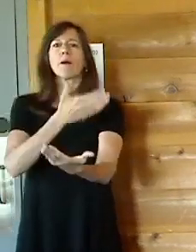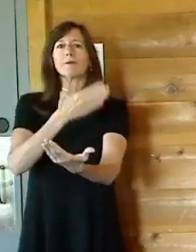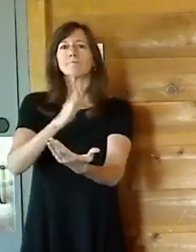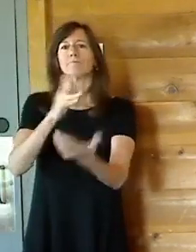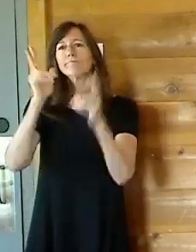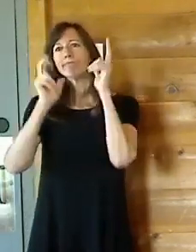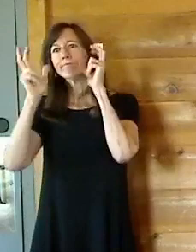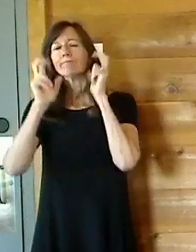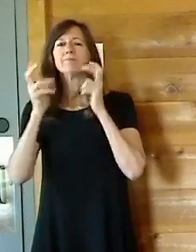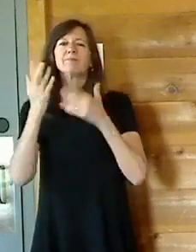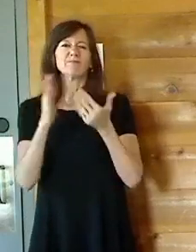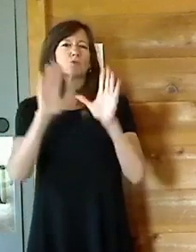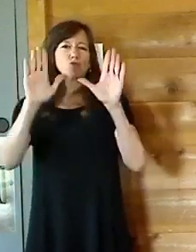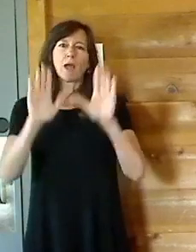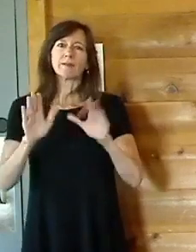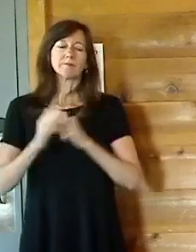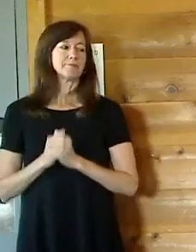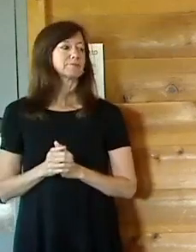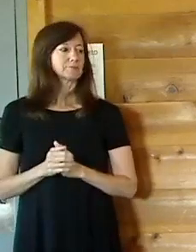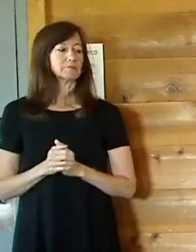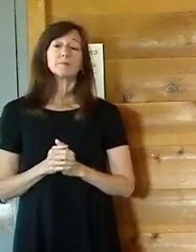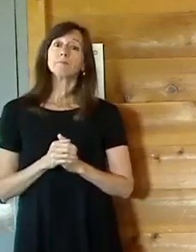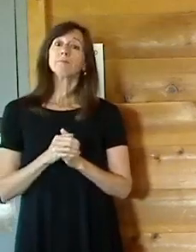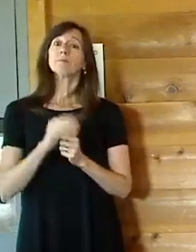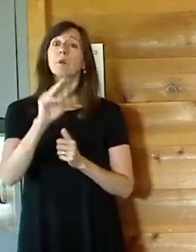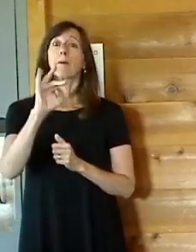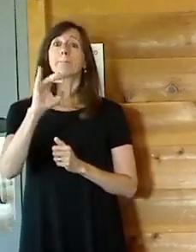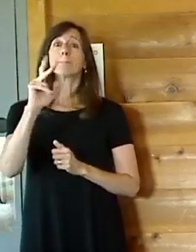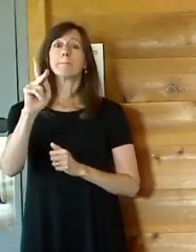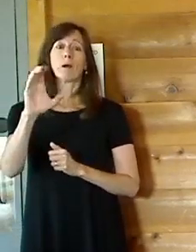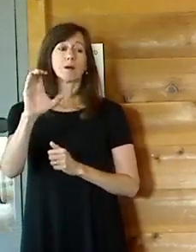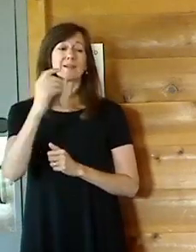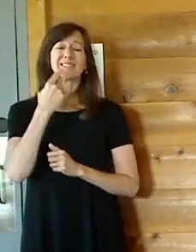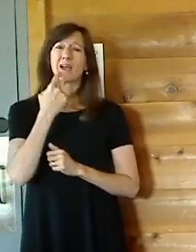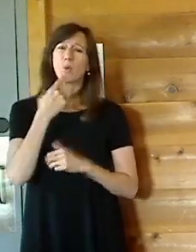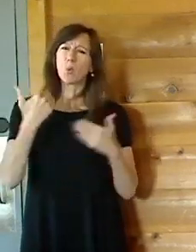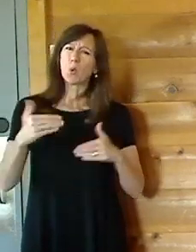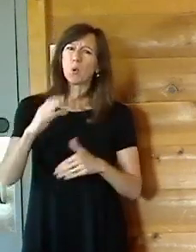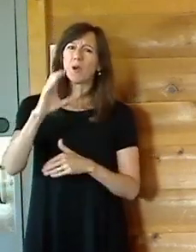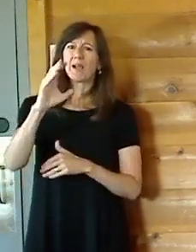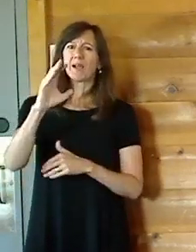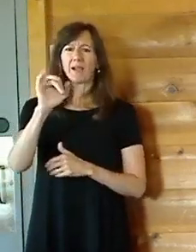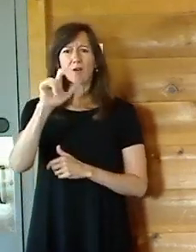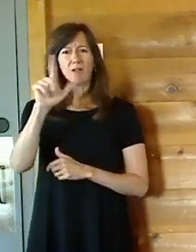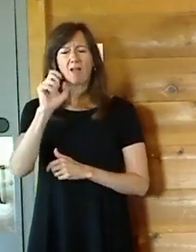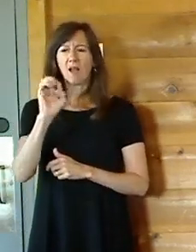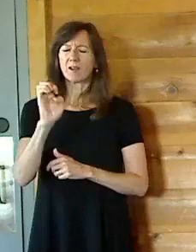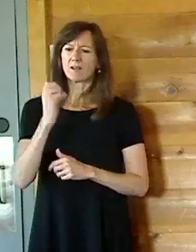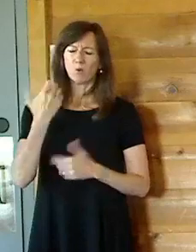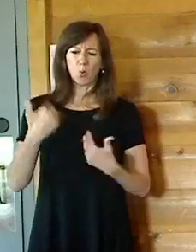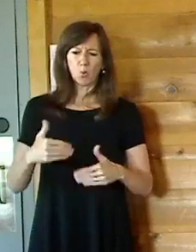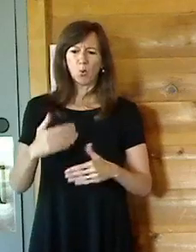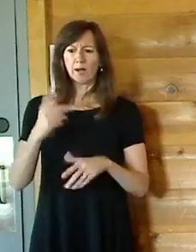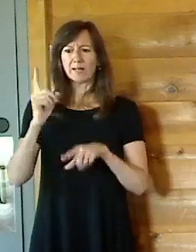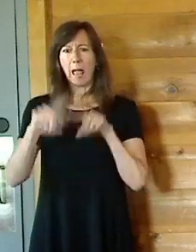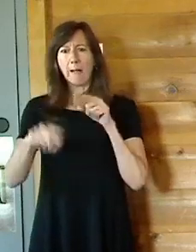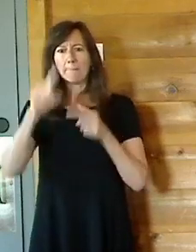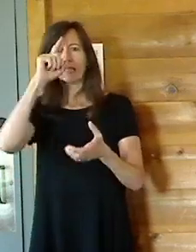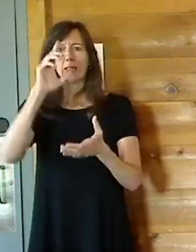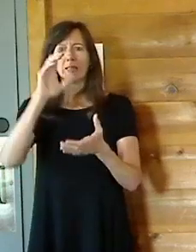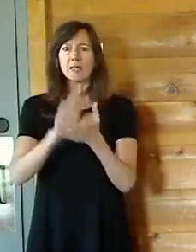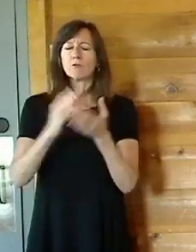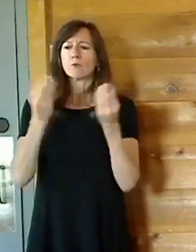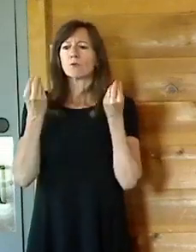there. It's a good point. We had Caroline cannot believe there are so many homeless, hungry, and unemployed hurting families, which is certainly